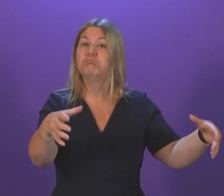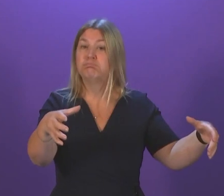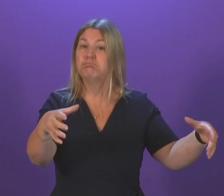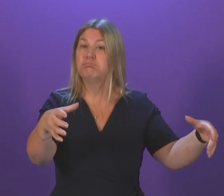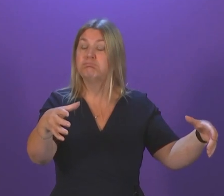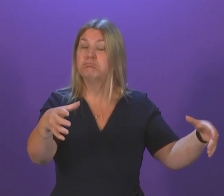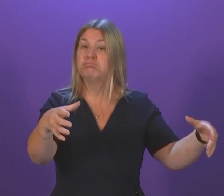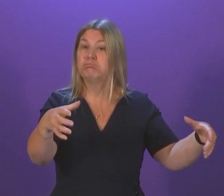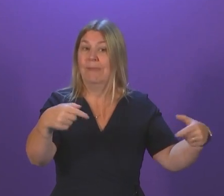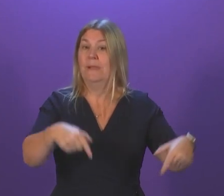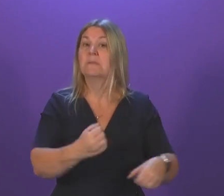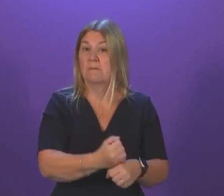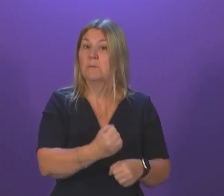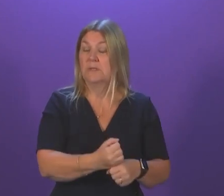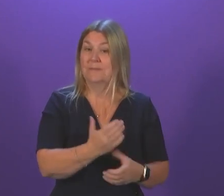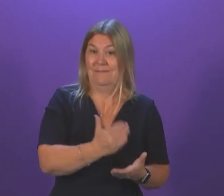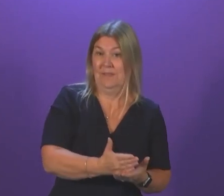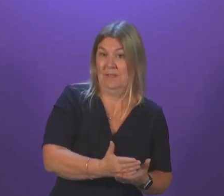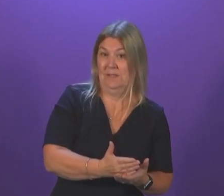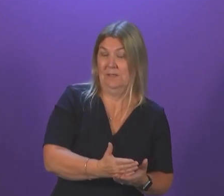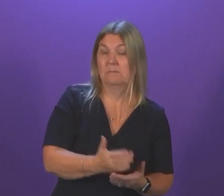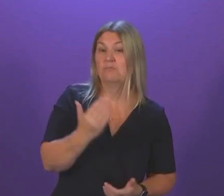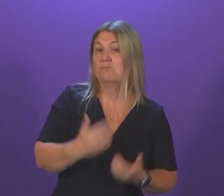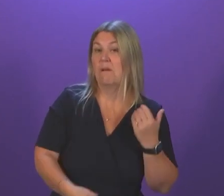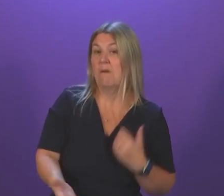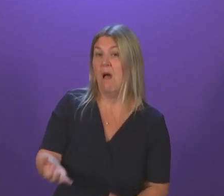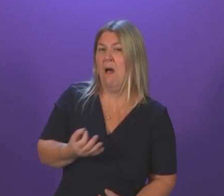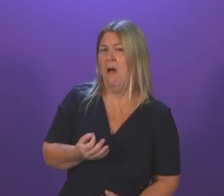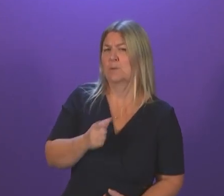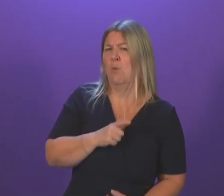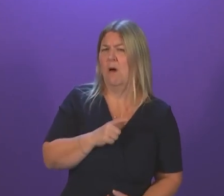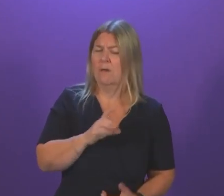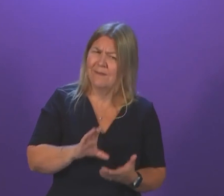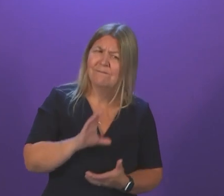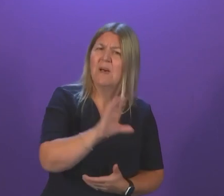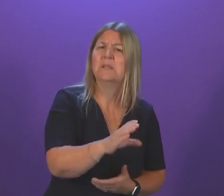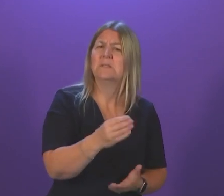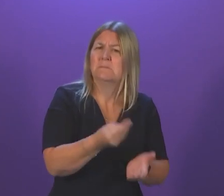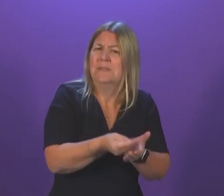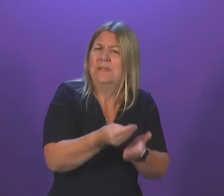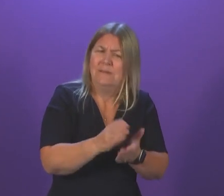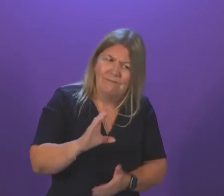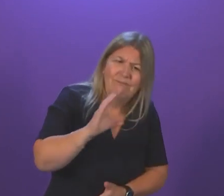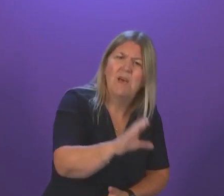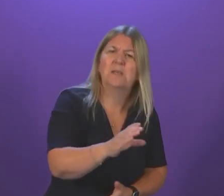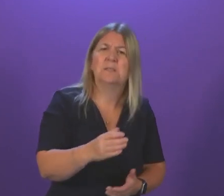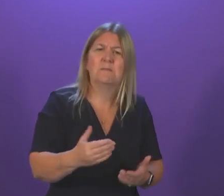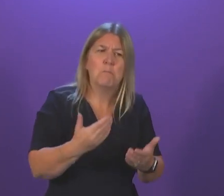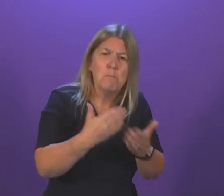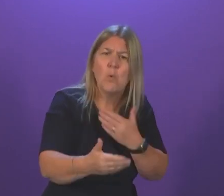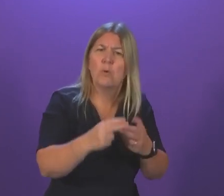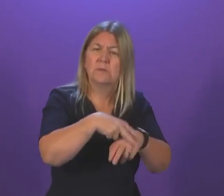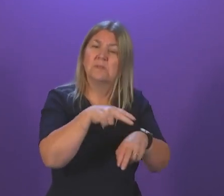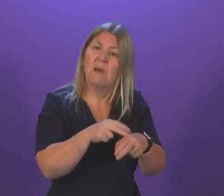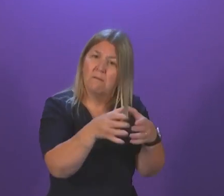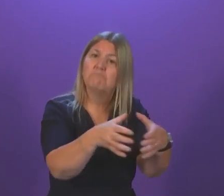this government, then he shouldn't have asked me why we had not invested in A&E staffing. I am simply making the point that we are investing in